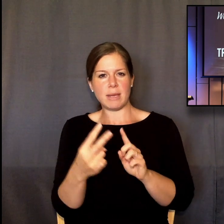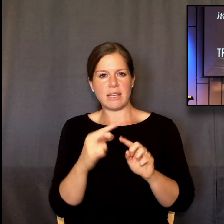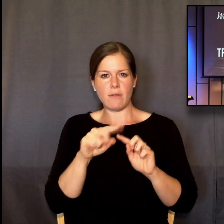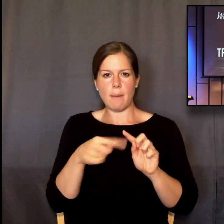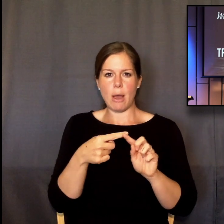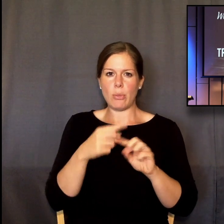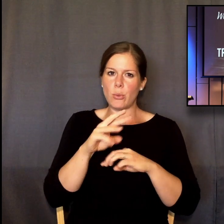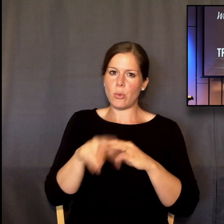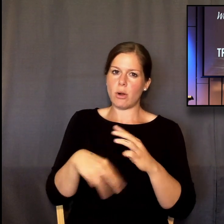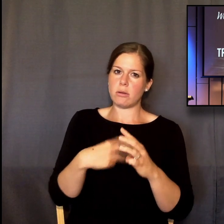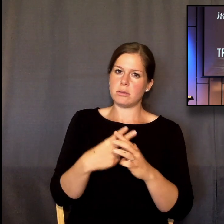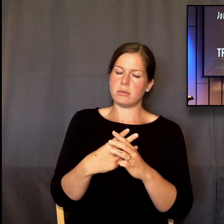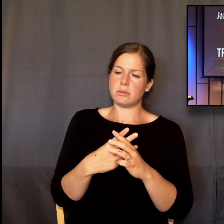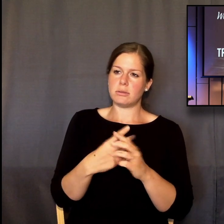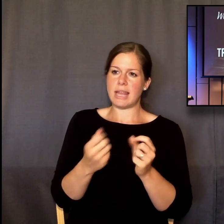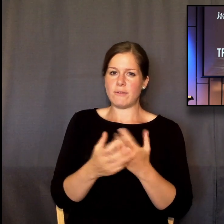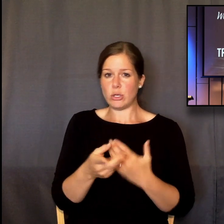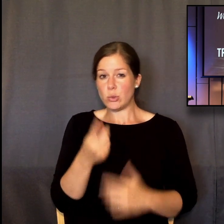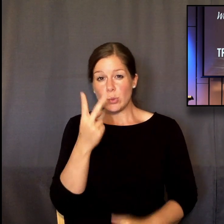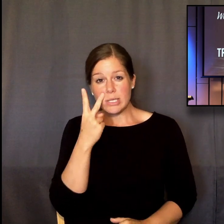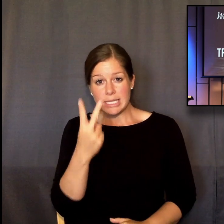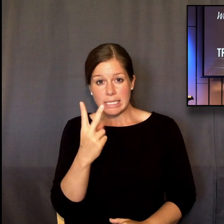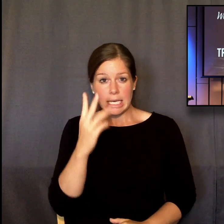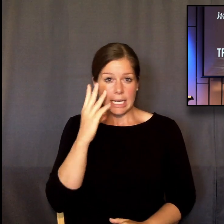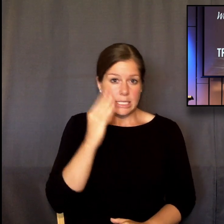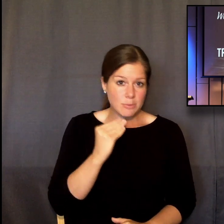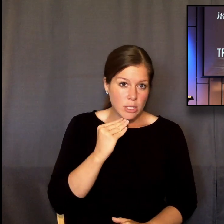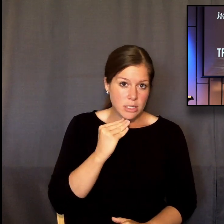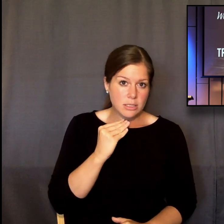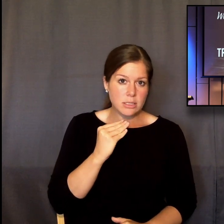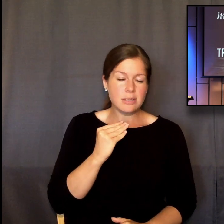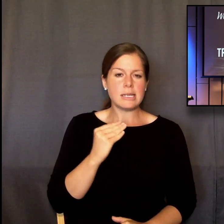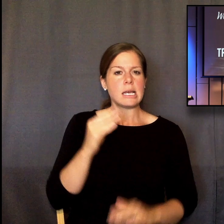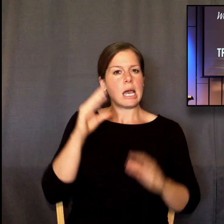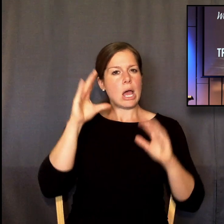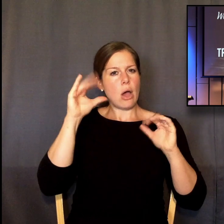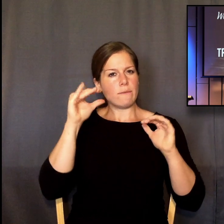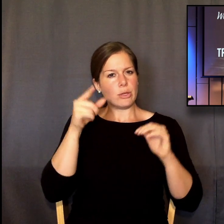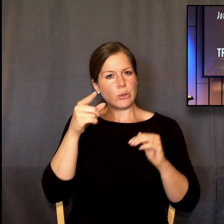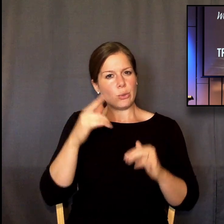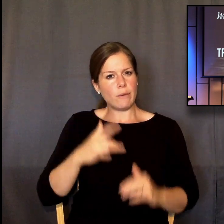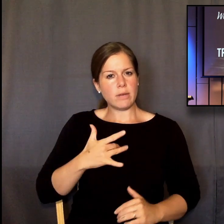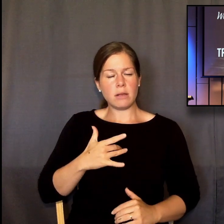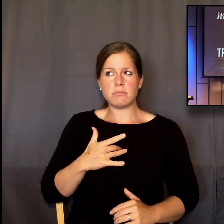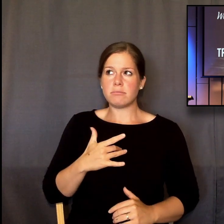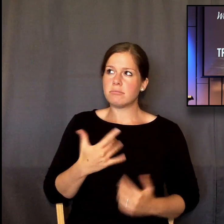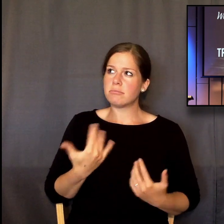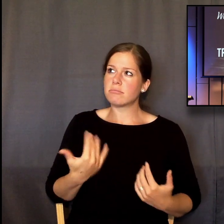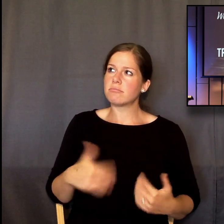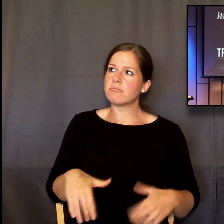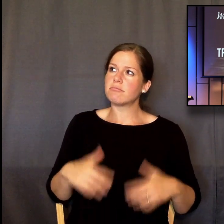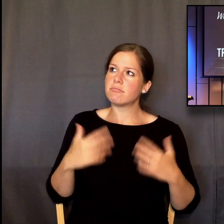everything. And truly, it will cause you to worship, and it will cause you to trust